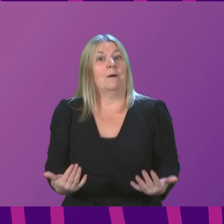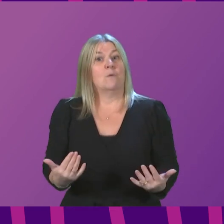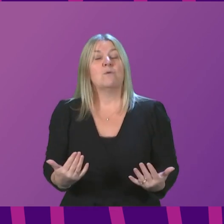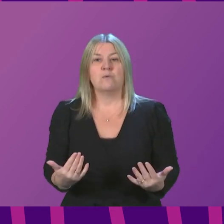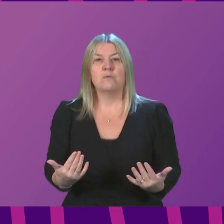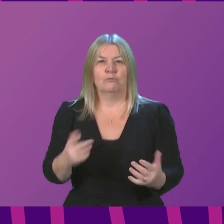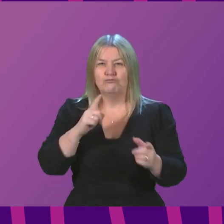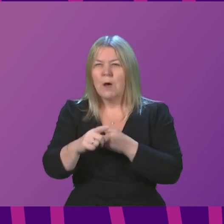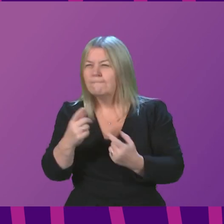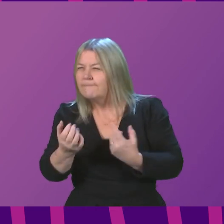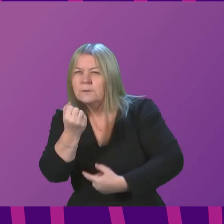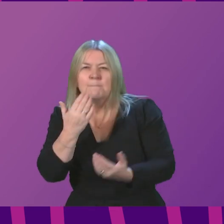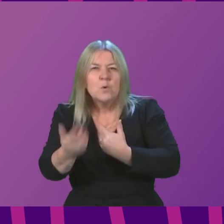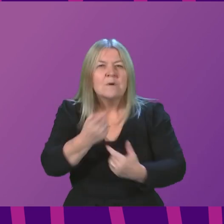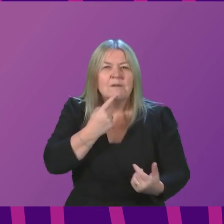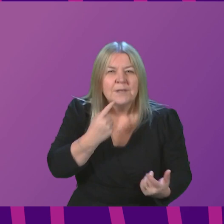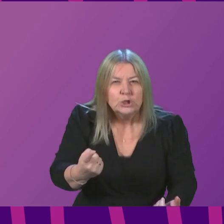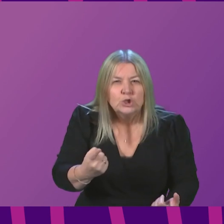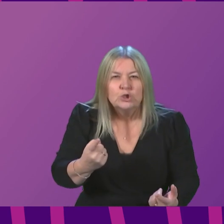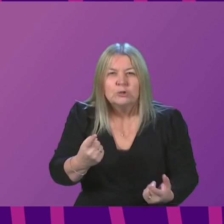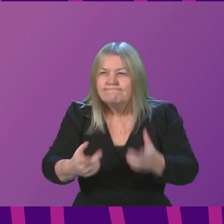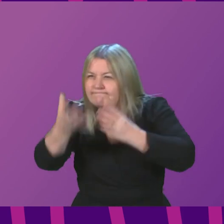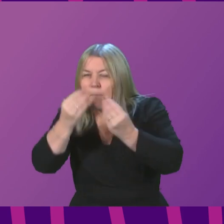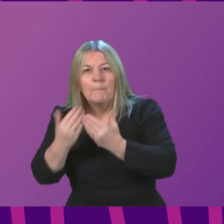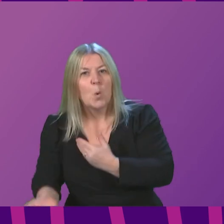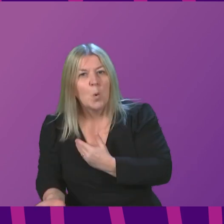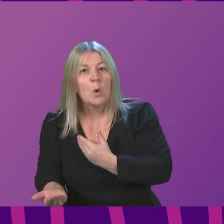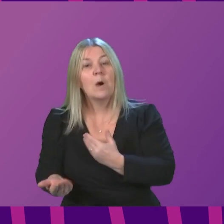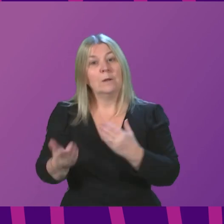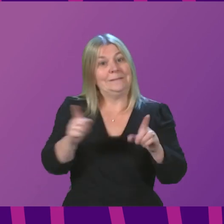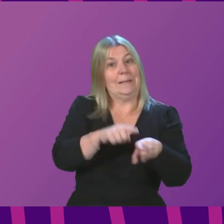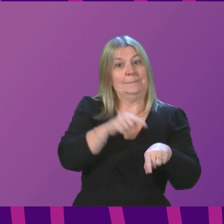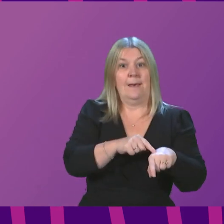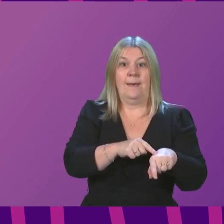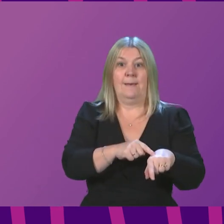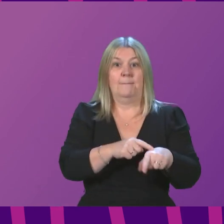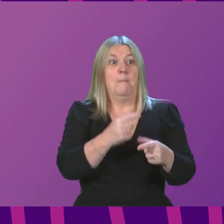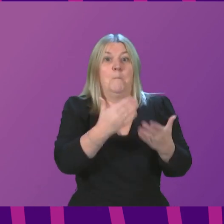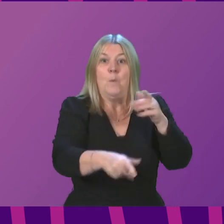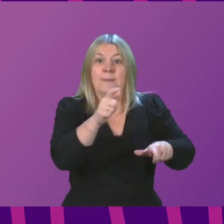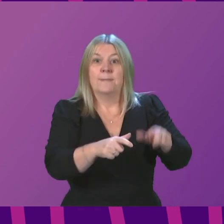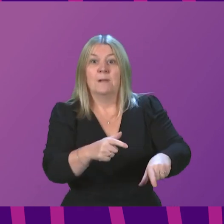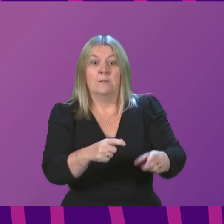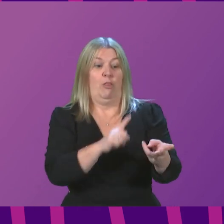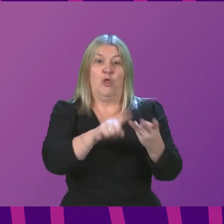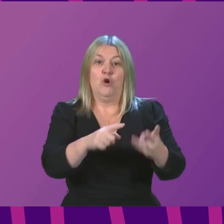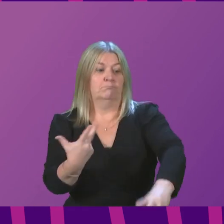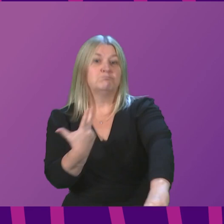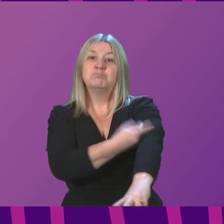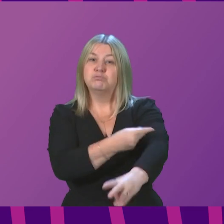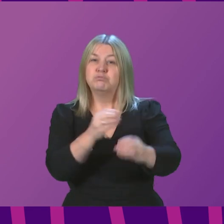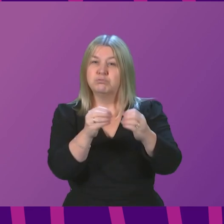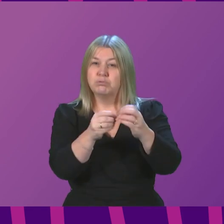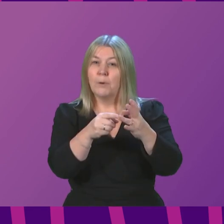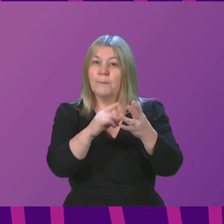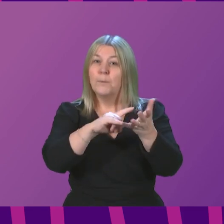understand the impacts and while more and more of us get the added protection of booster vaccinations, which will of course help reduce the